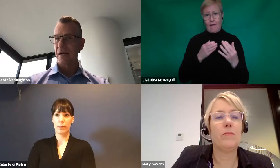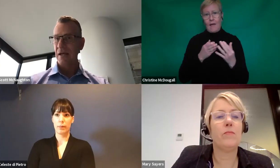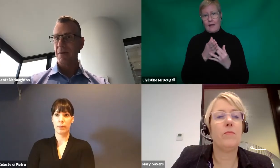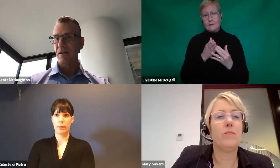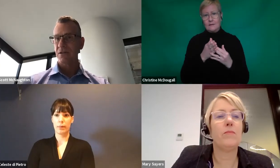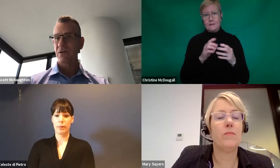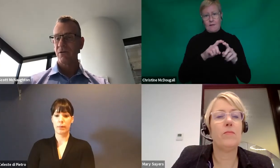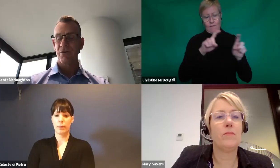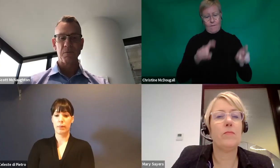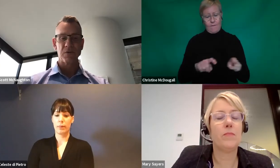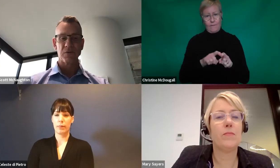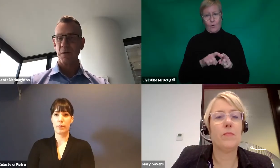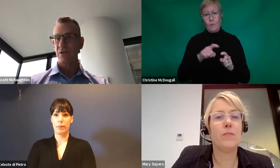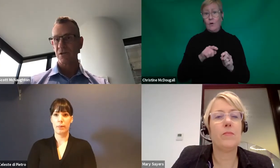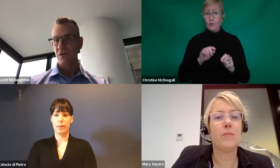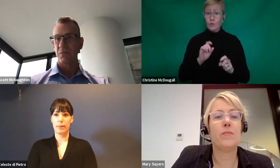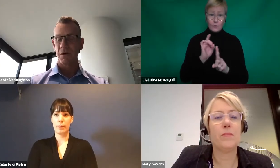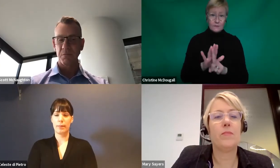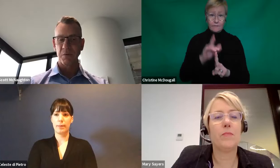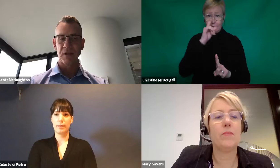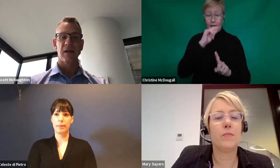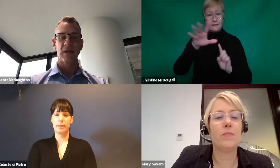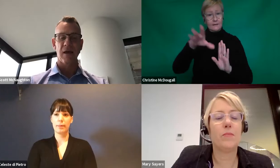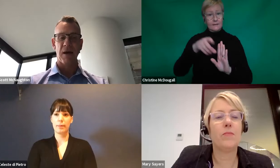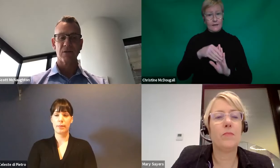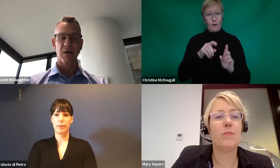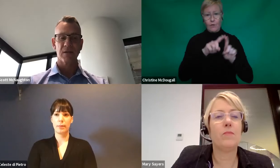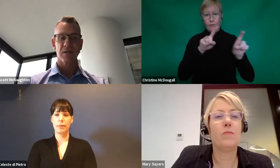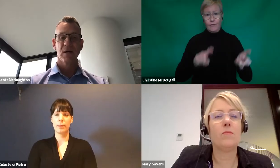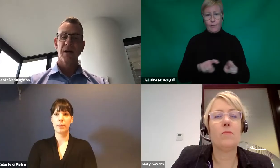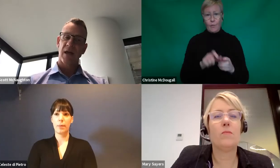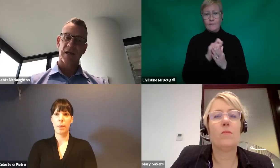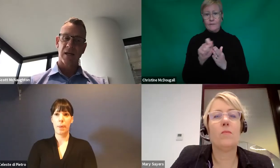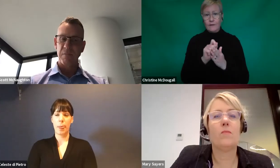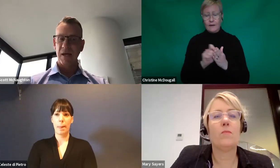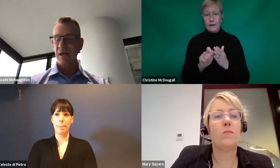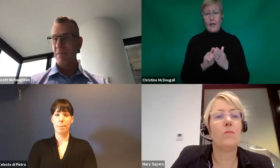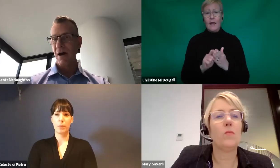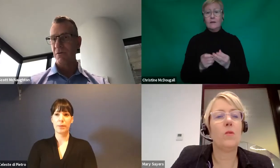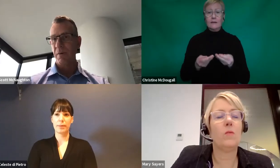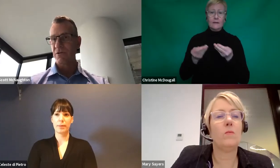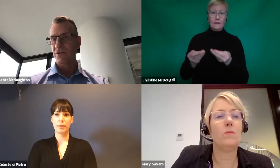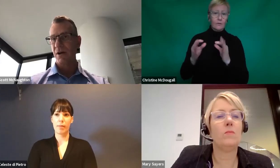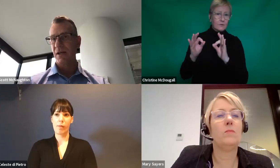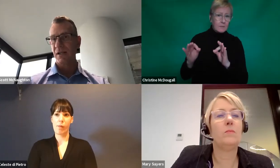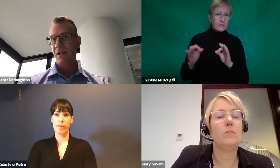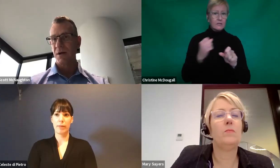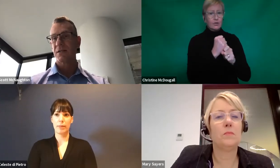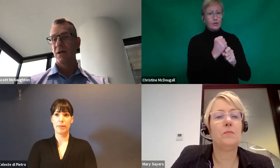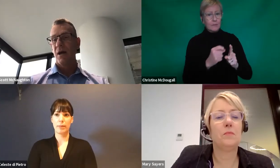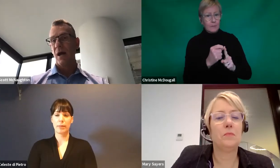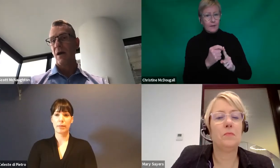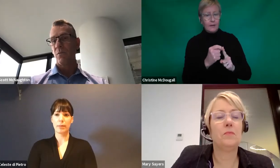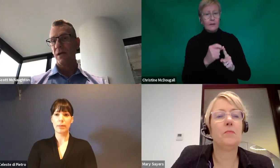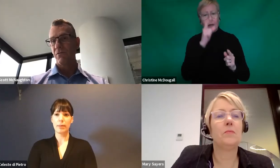complete it and email it to your therapist or specialist who can complete that and get that back to us. That can then be emailed or posted directly to